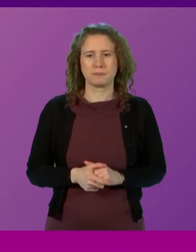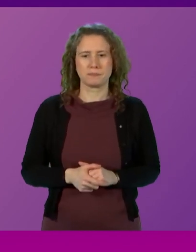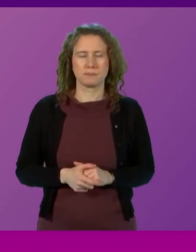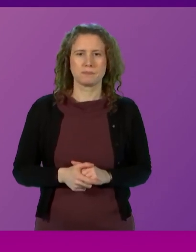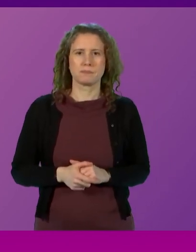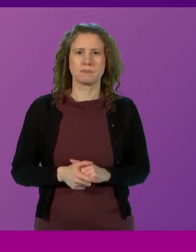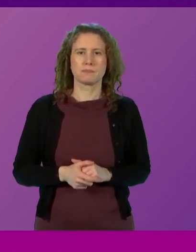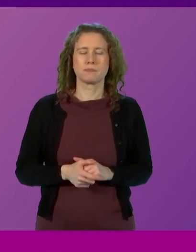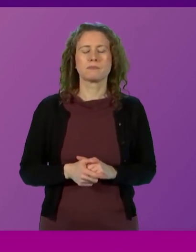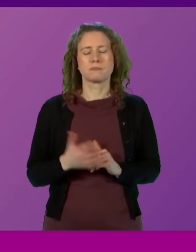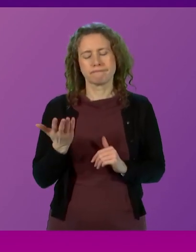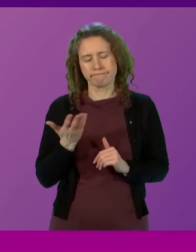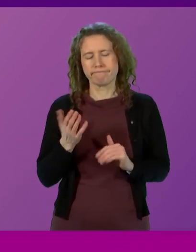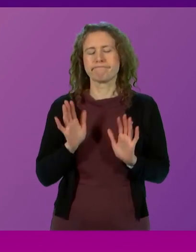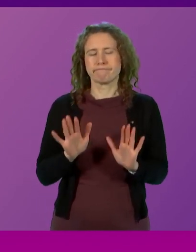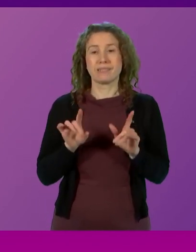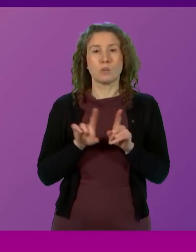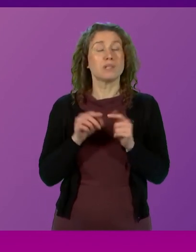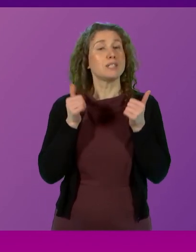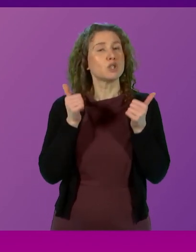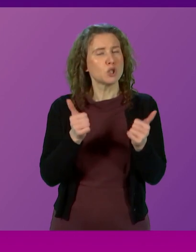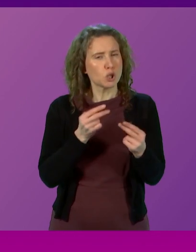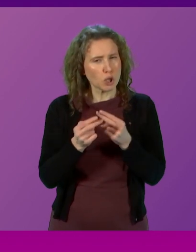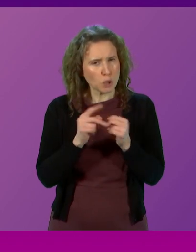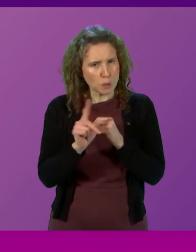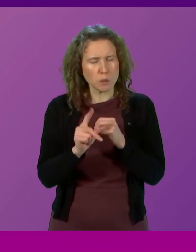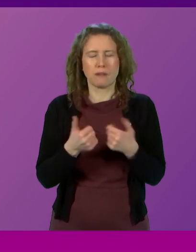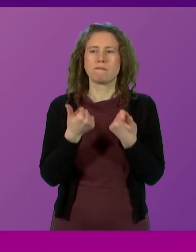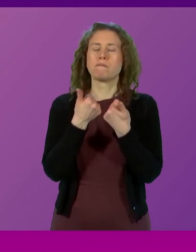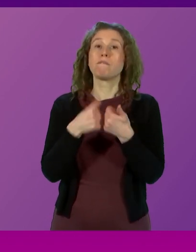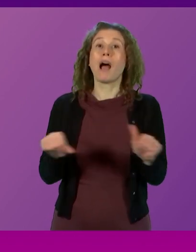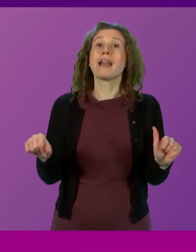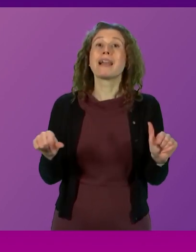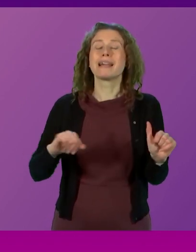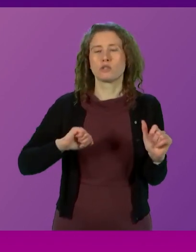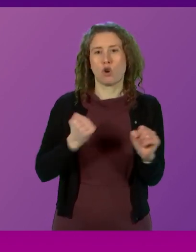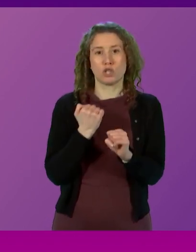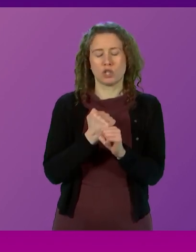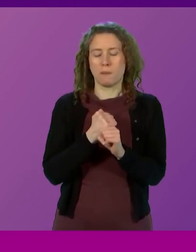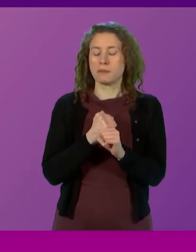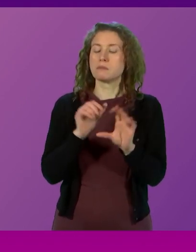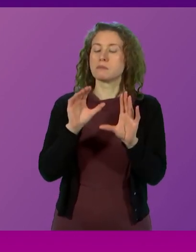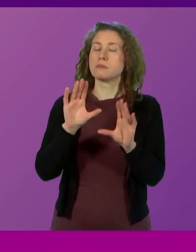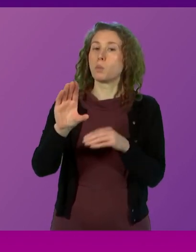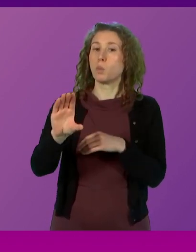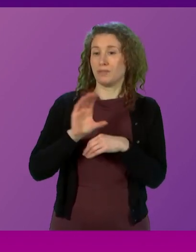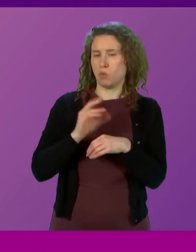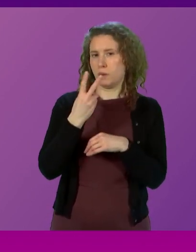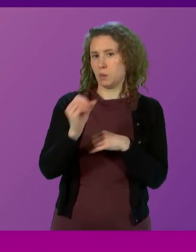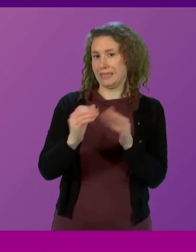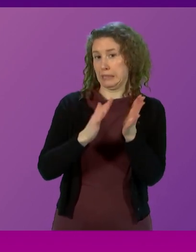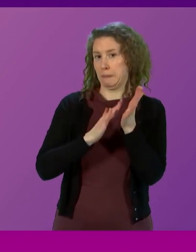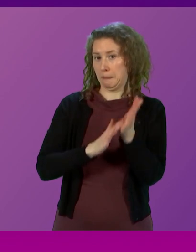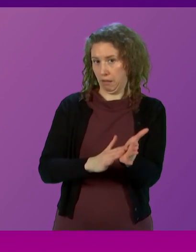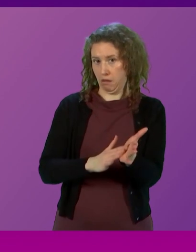And obviously, it is very good news indeed that finally, the Scottish Government has withdrawn the £20